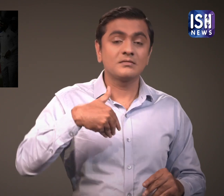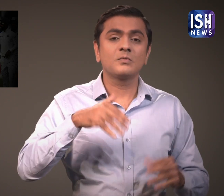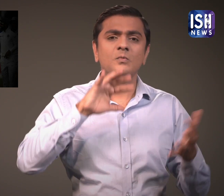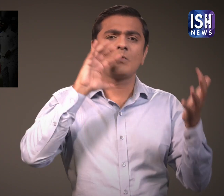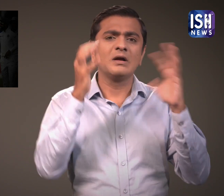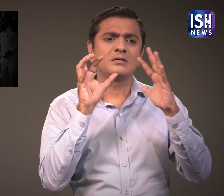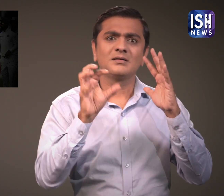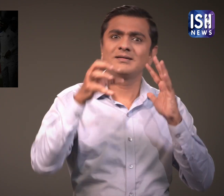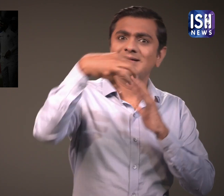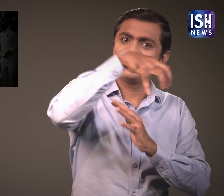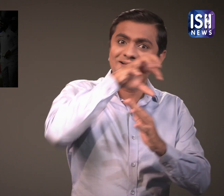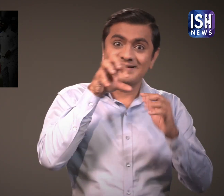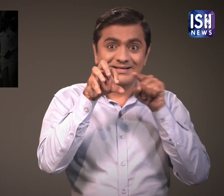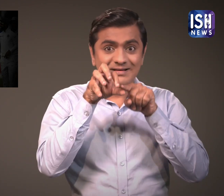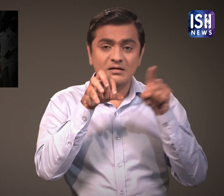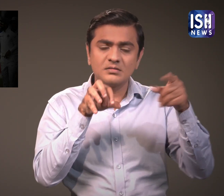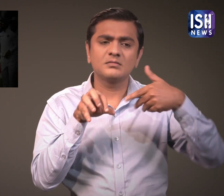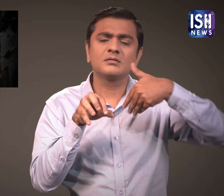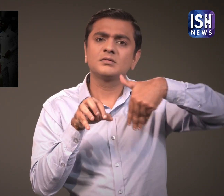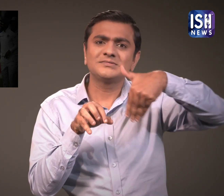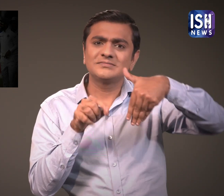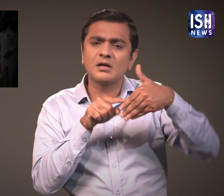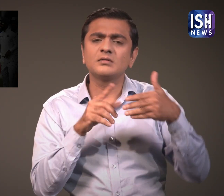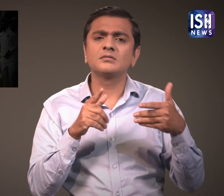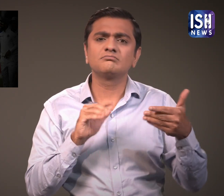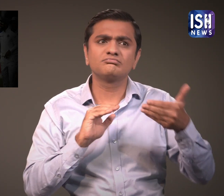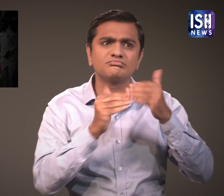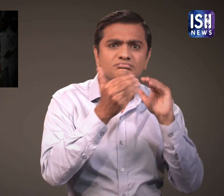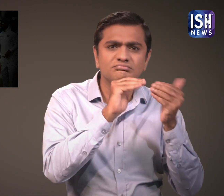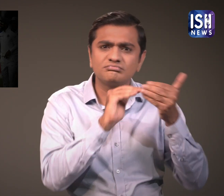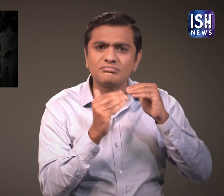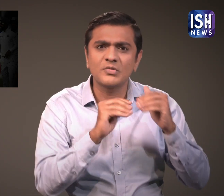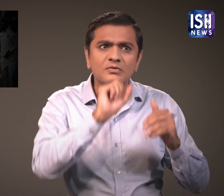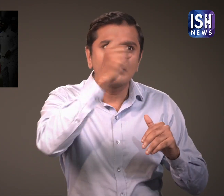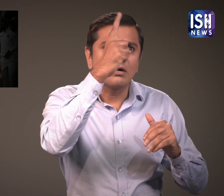These rankings are based on the team's performance in earlier played matches.